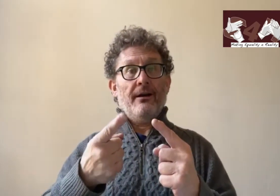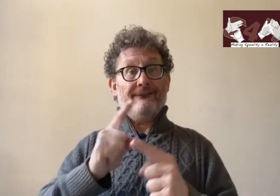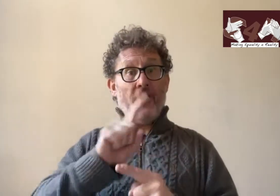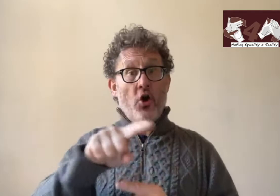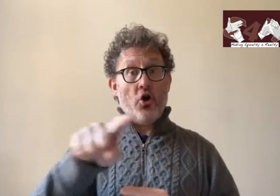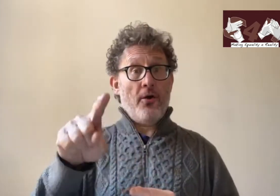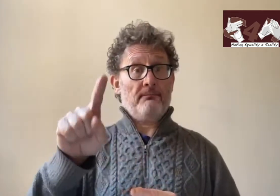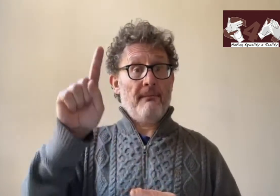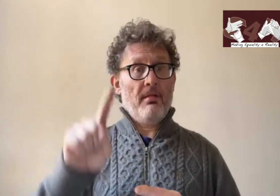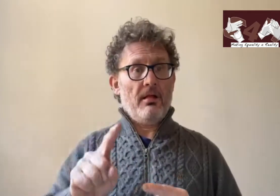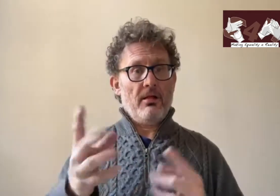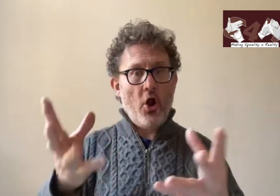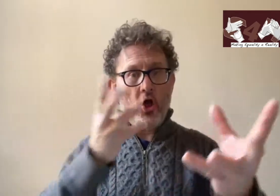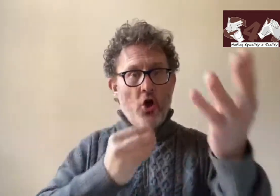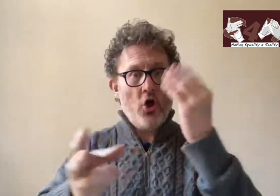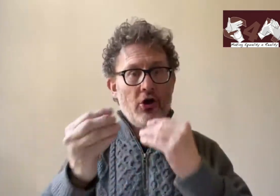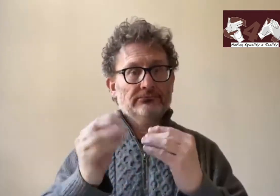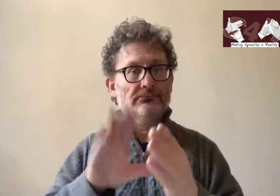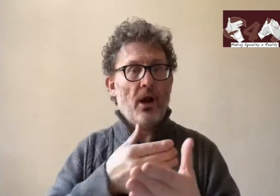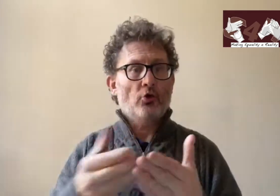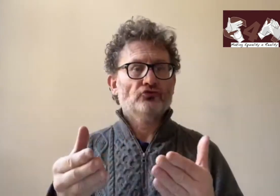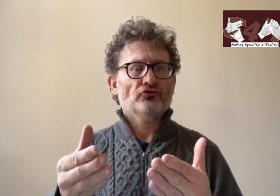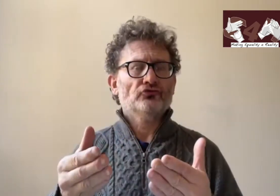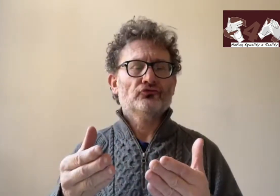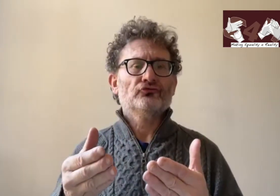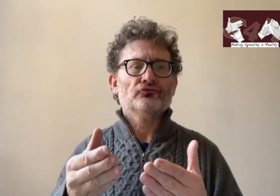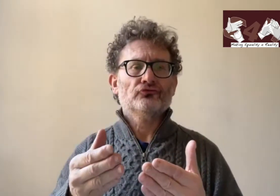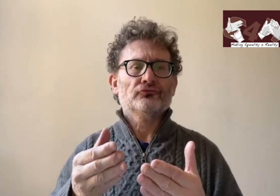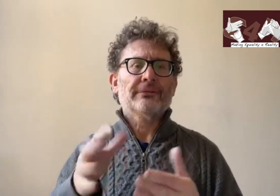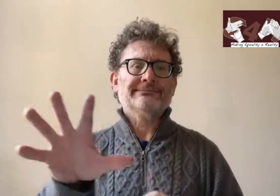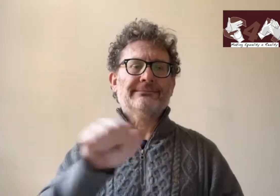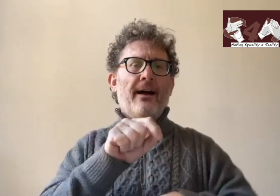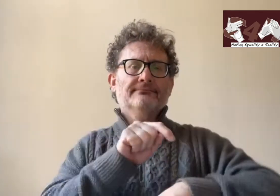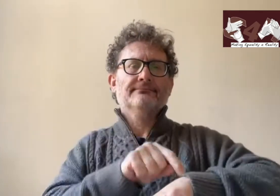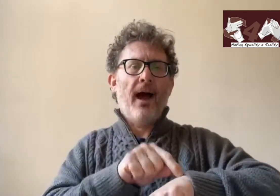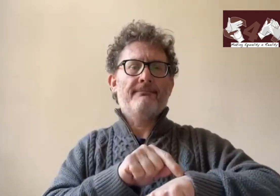this video for those who are wanting to learn sign language it takes time.